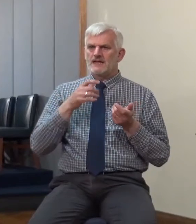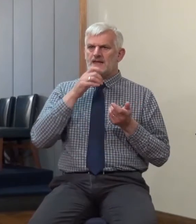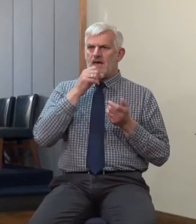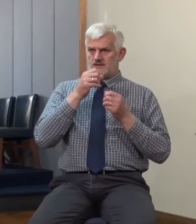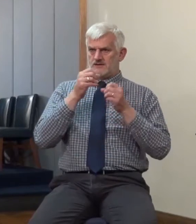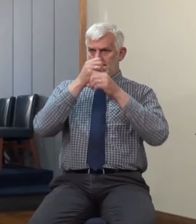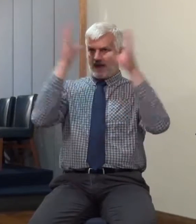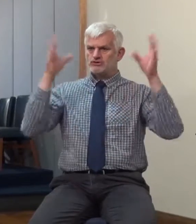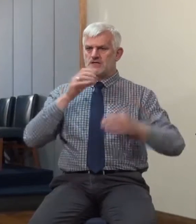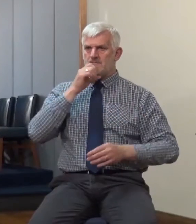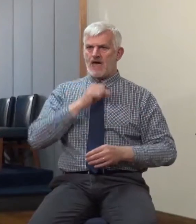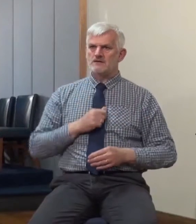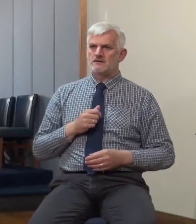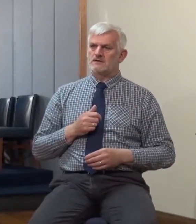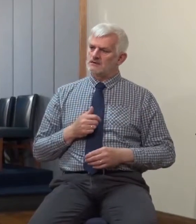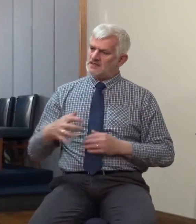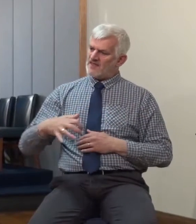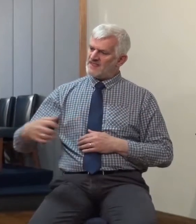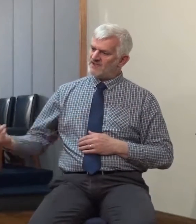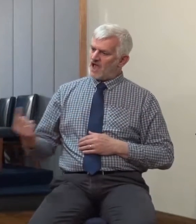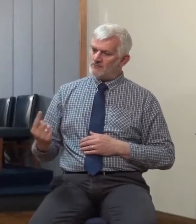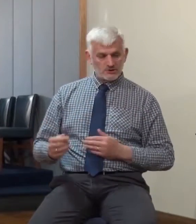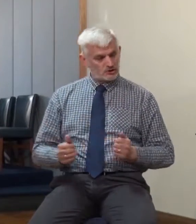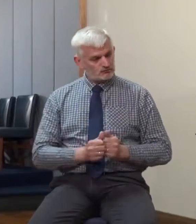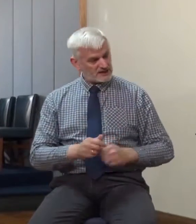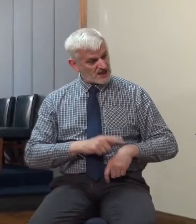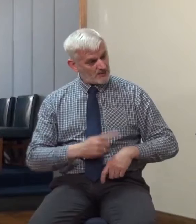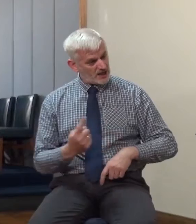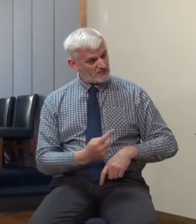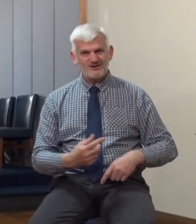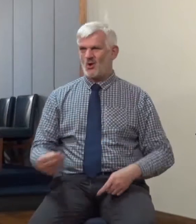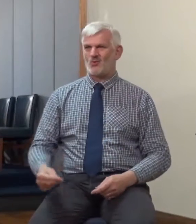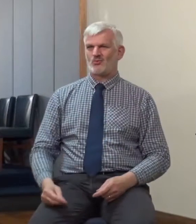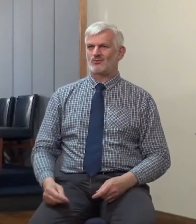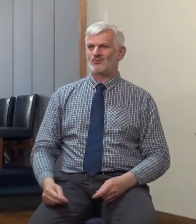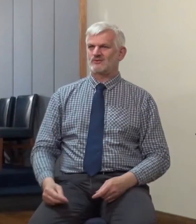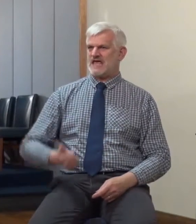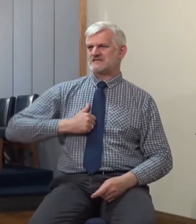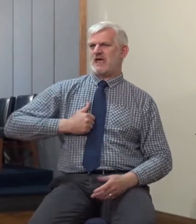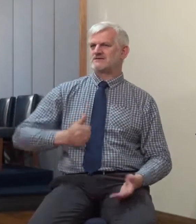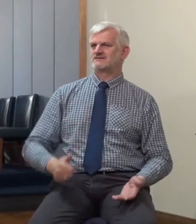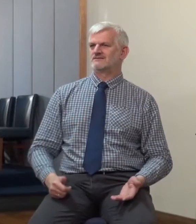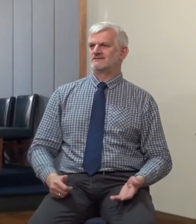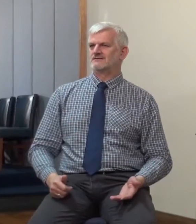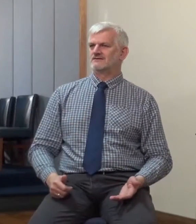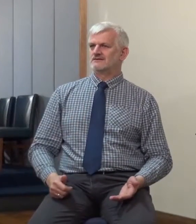watch the thief would come, he would have watched, and would not have suffered his house to be broken up.